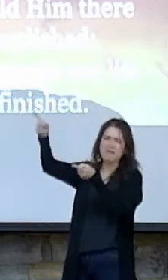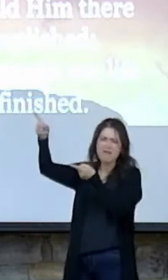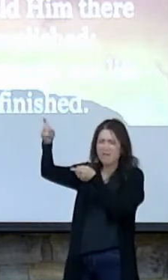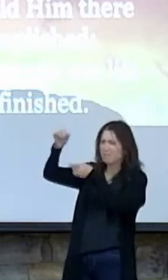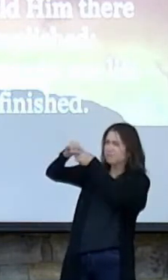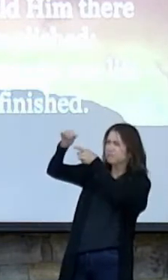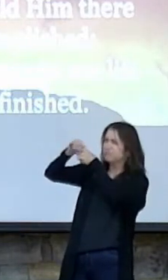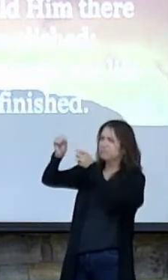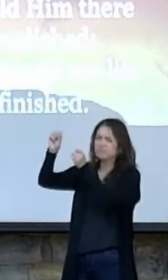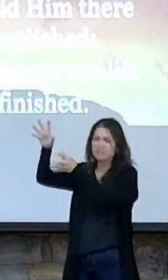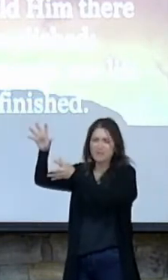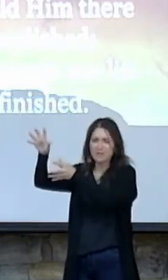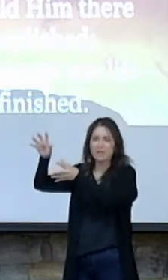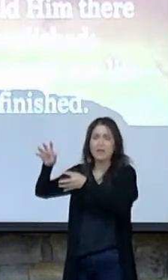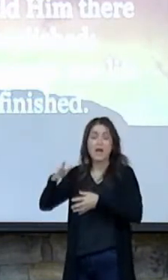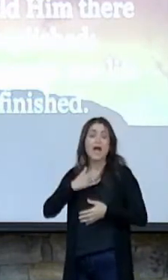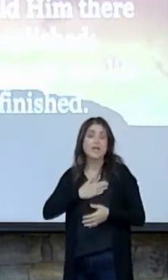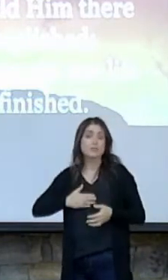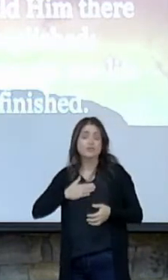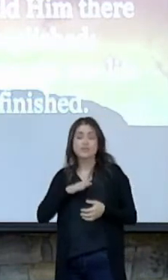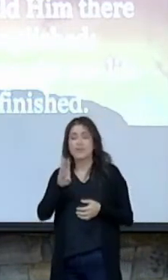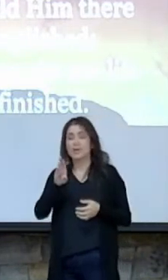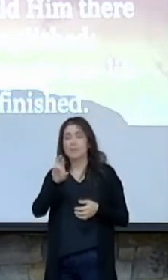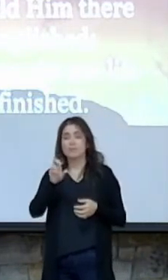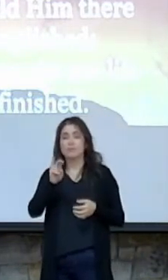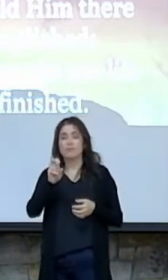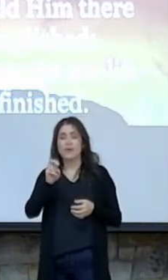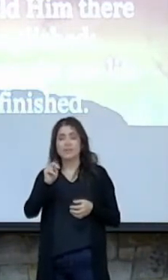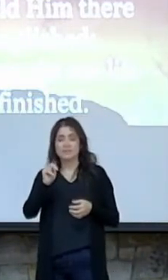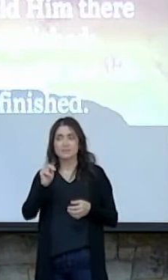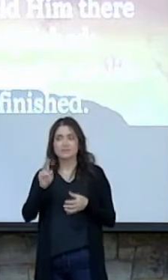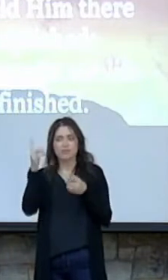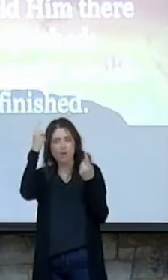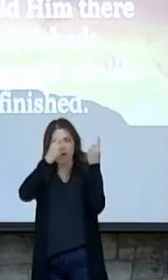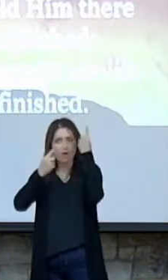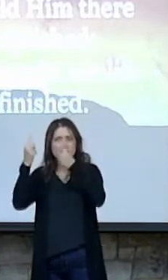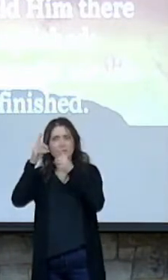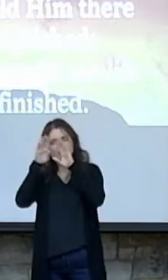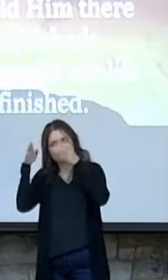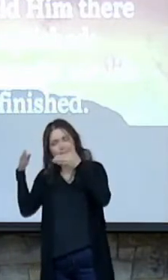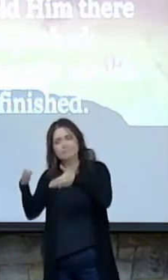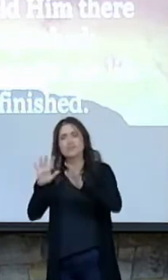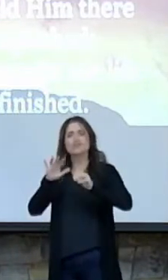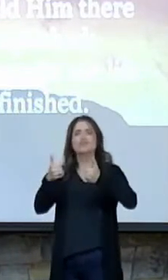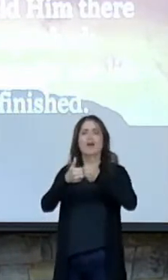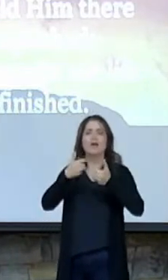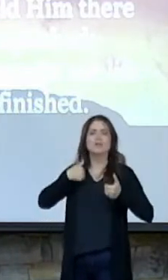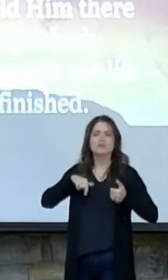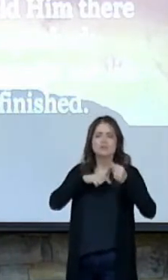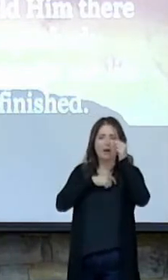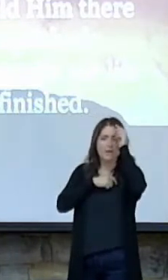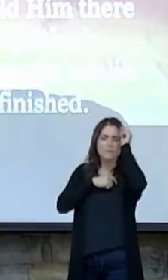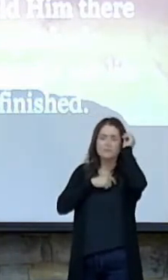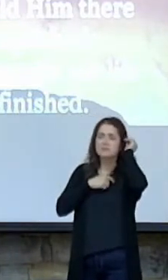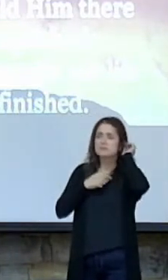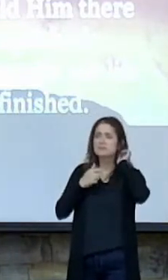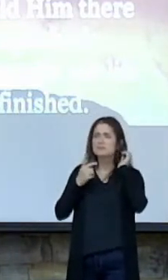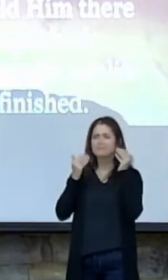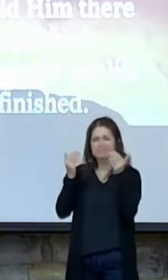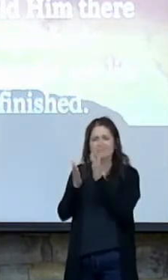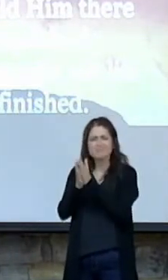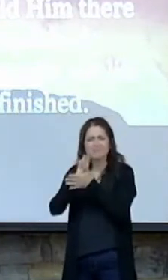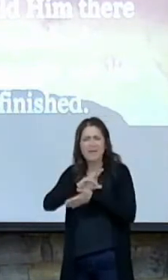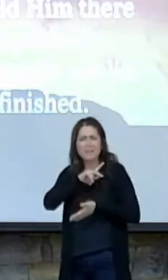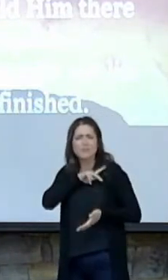I appreciate Brennan's thoughts as he directed our minds around the table this morning, as he challenged us to make it personal.